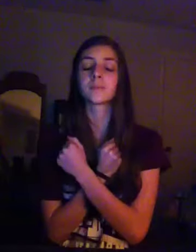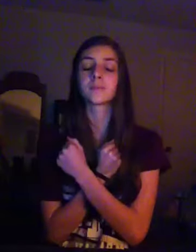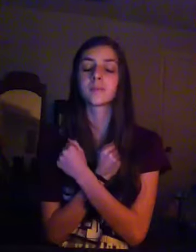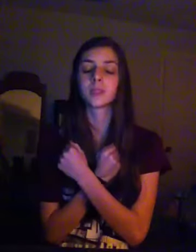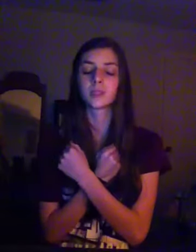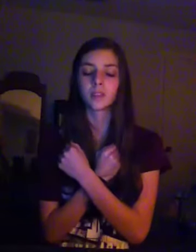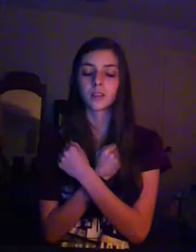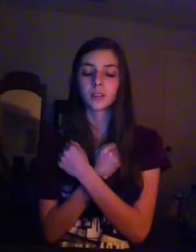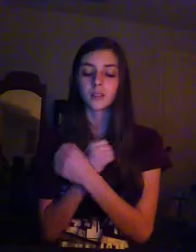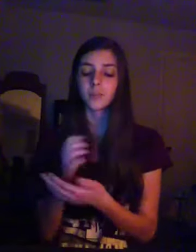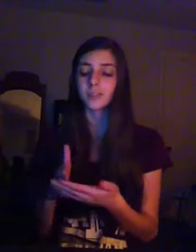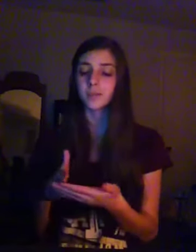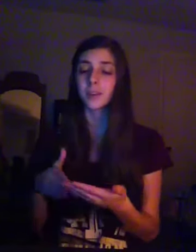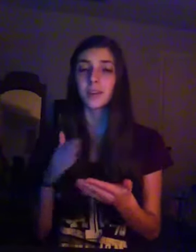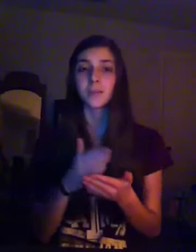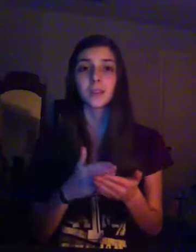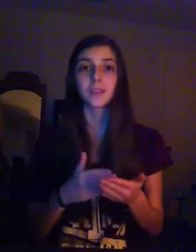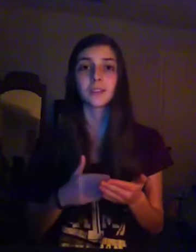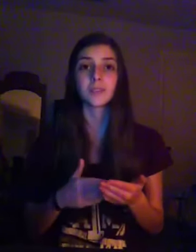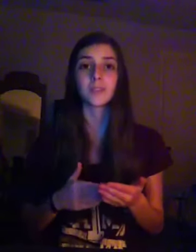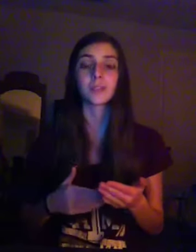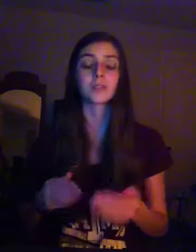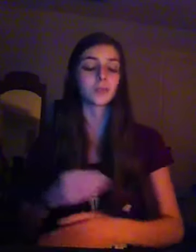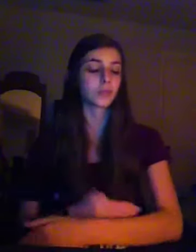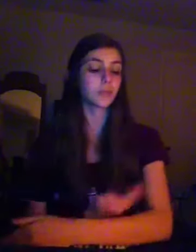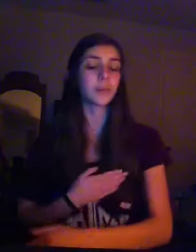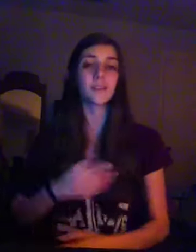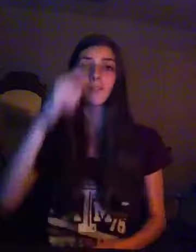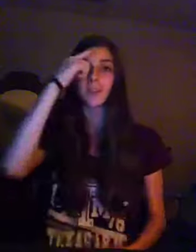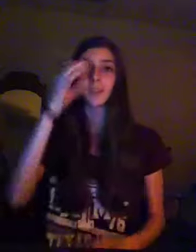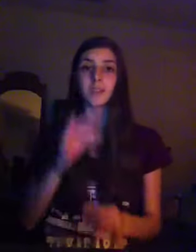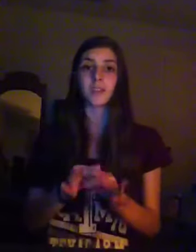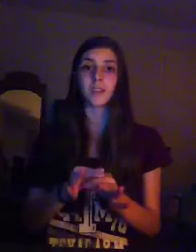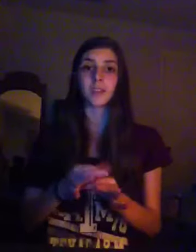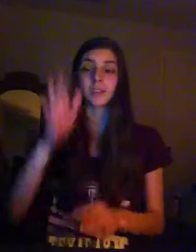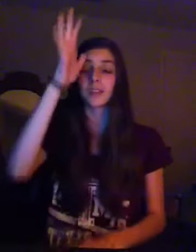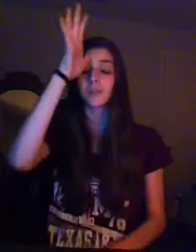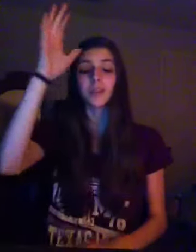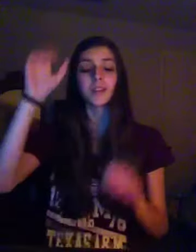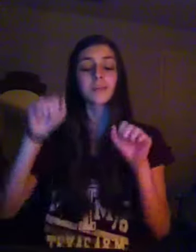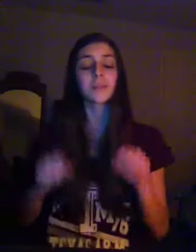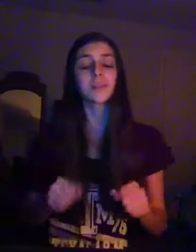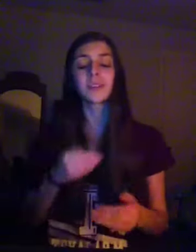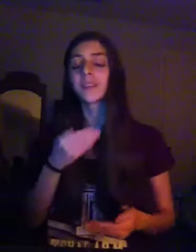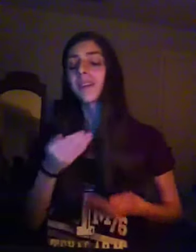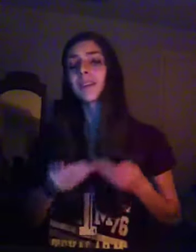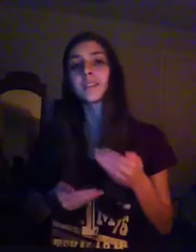Piece by piece, he'll restore my faith That a man can be kind